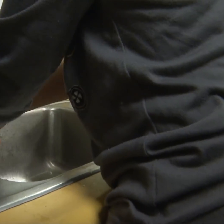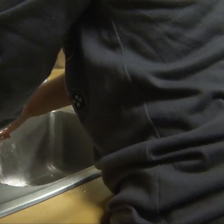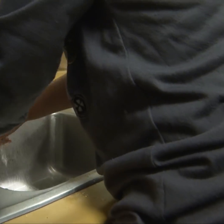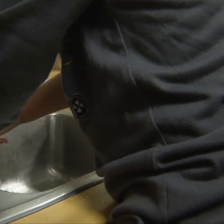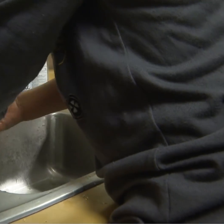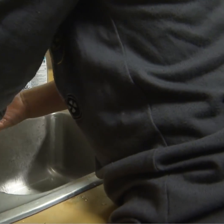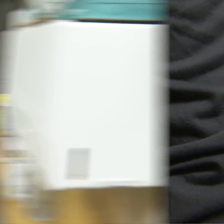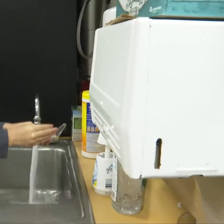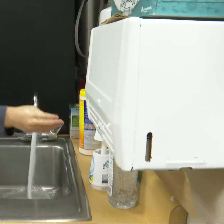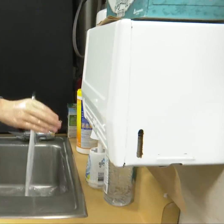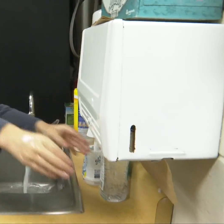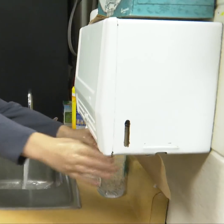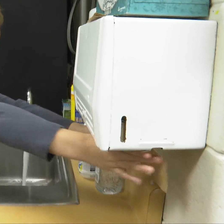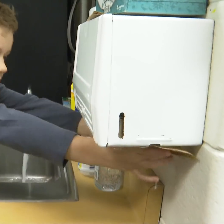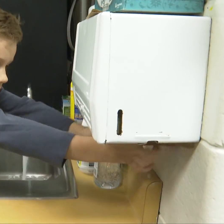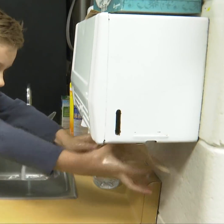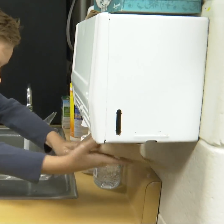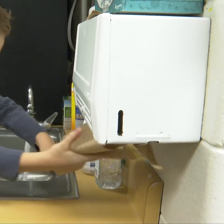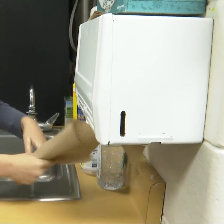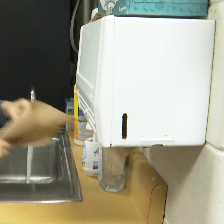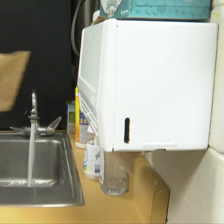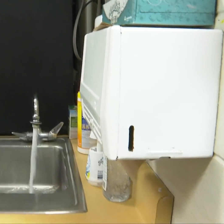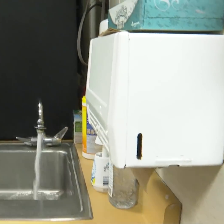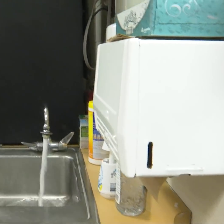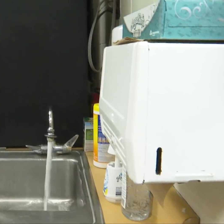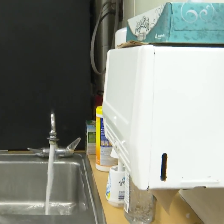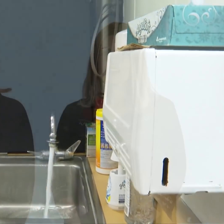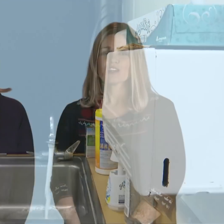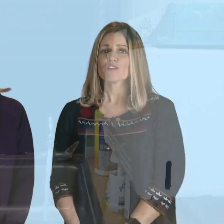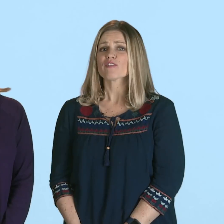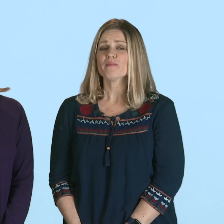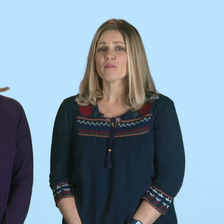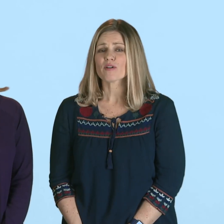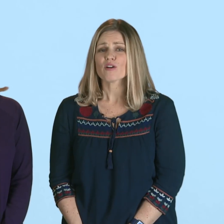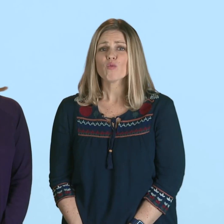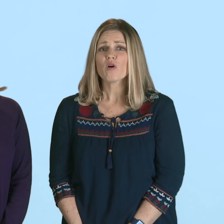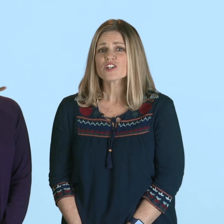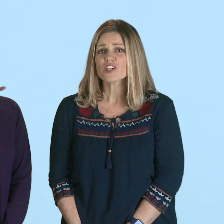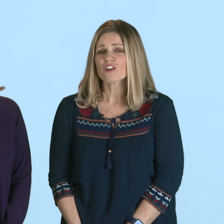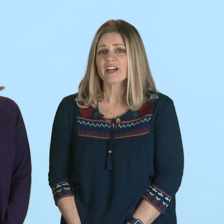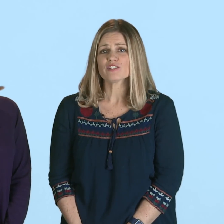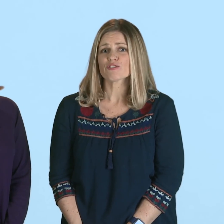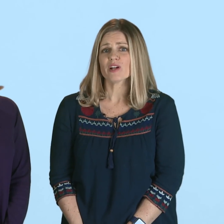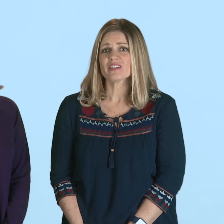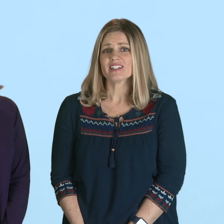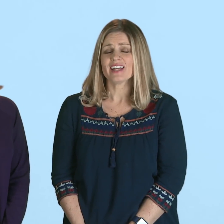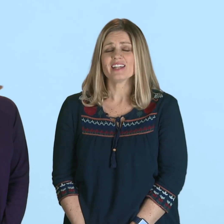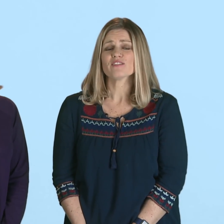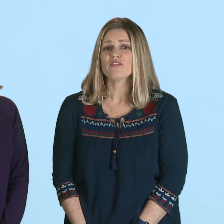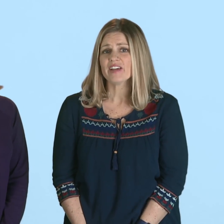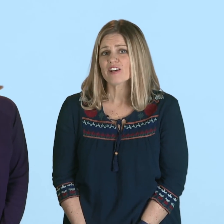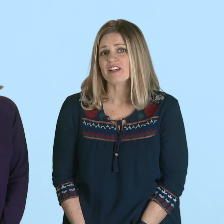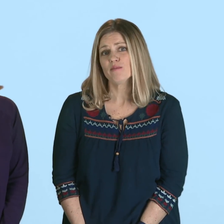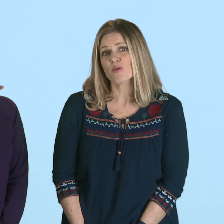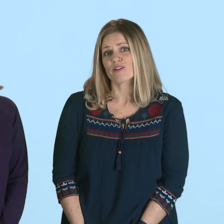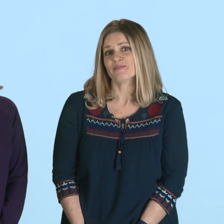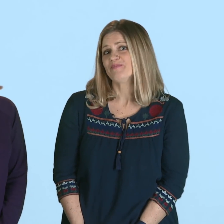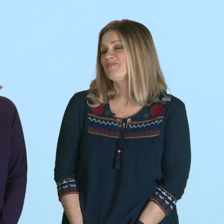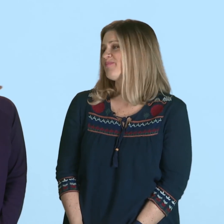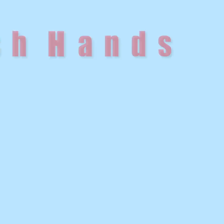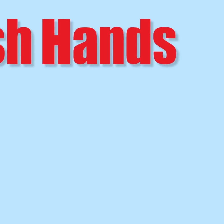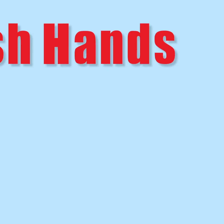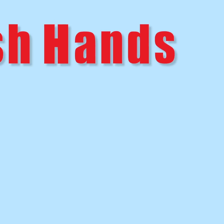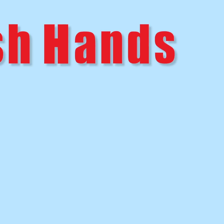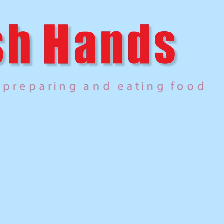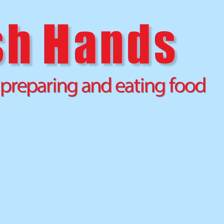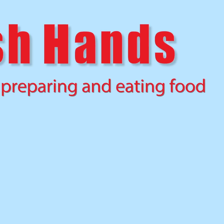clean running water and dry your hands well with a clean paper towel. Remember washing your hands throughout the day is very important.